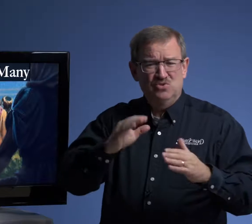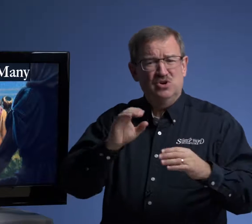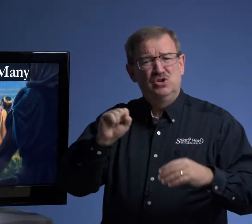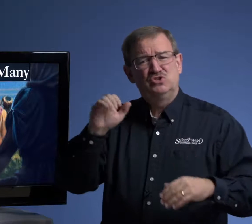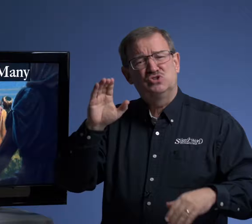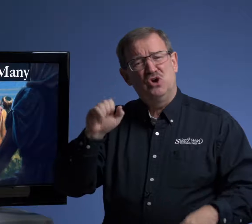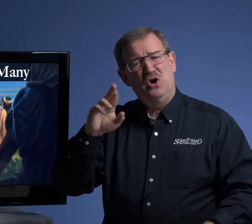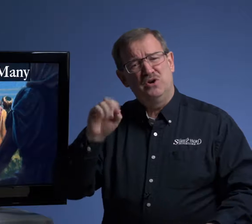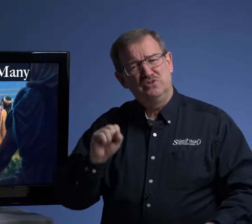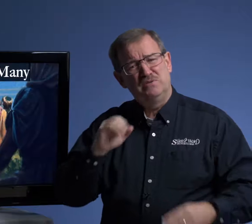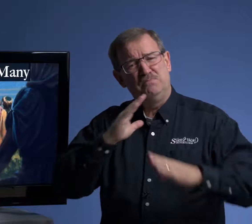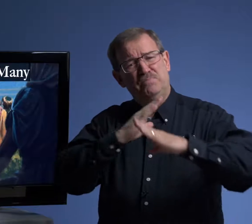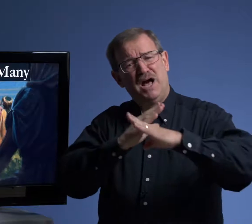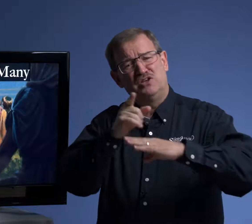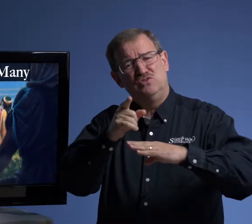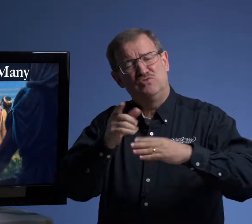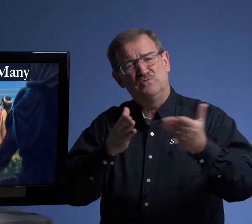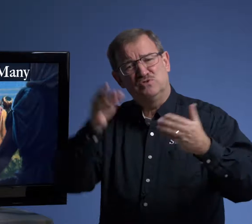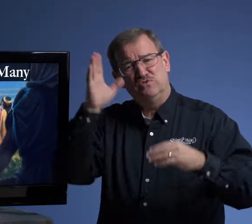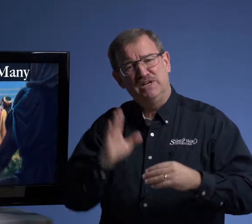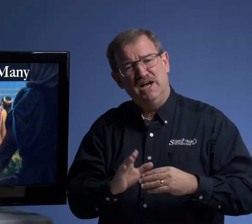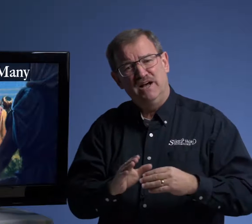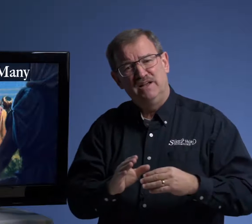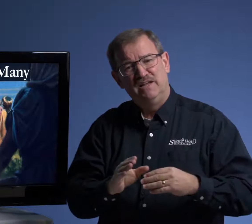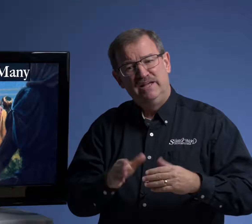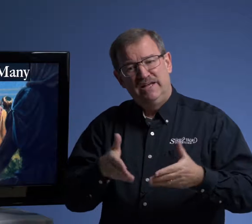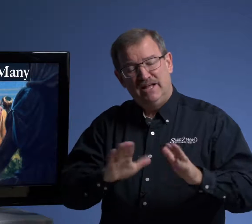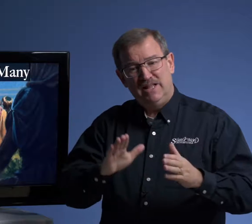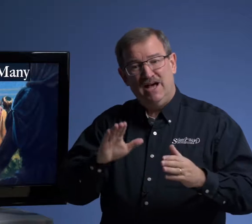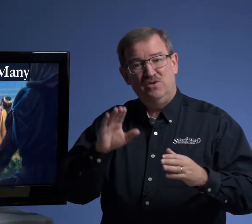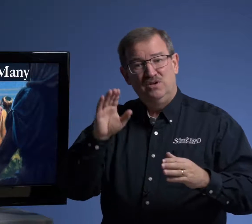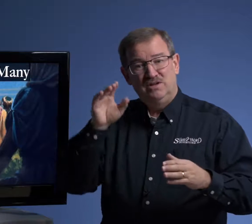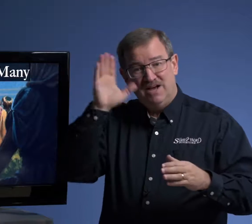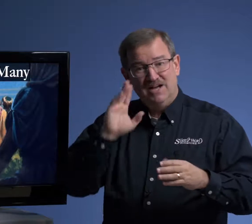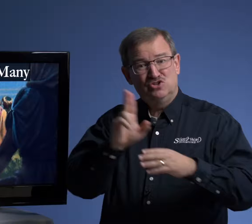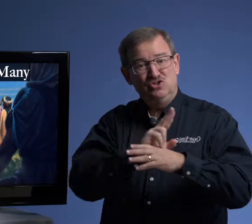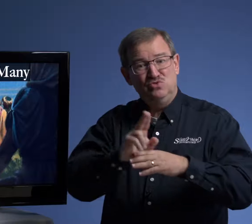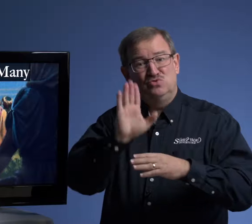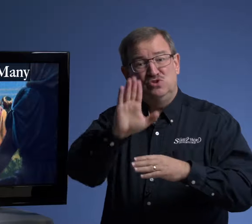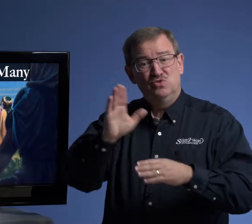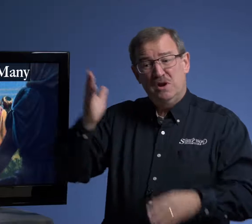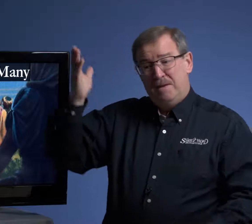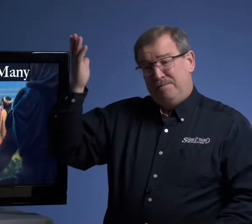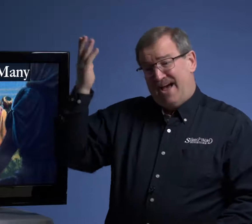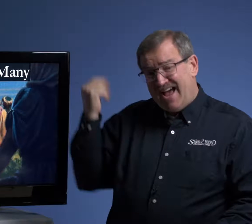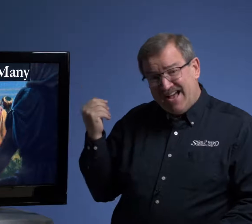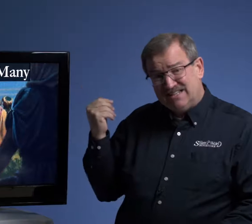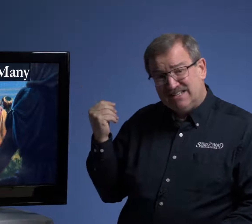your scars block you from serving God. Allow God to use your past